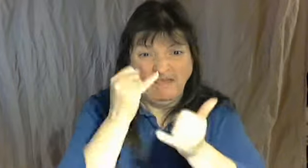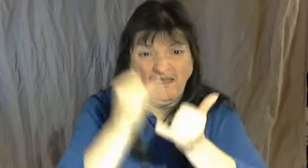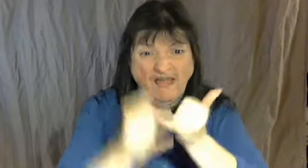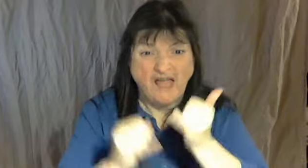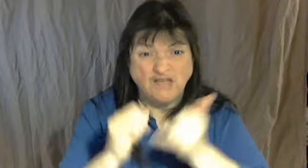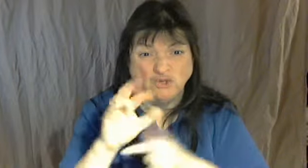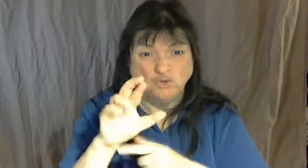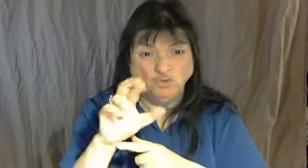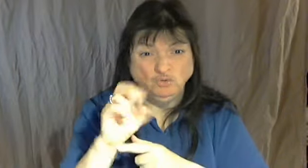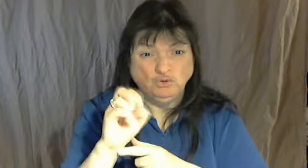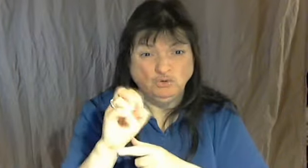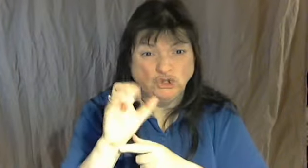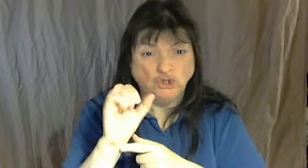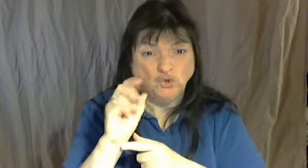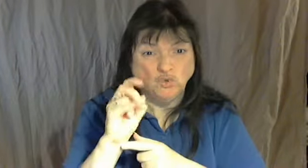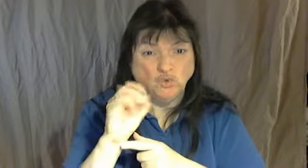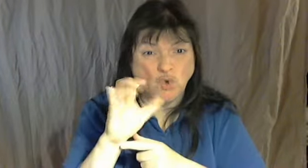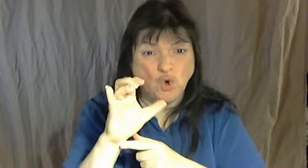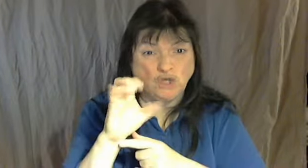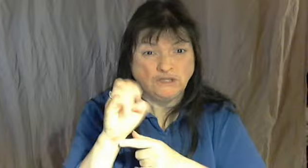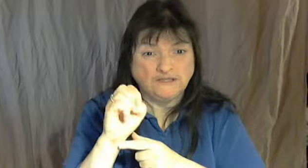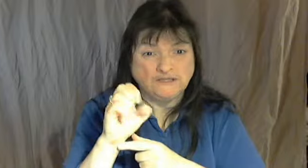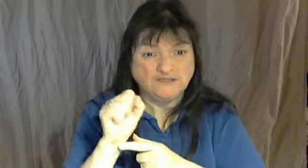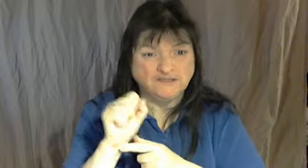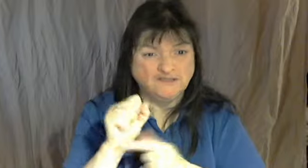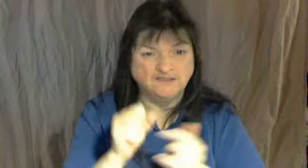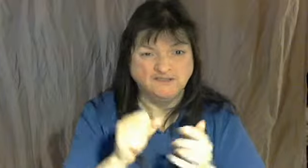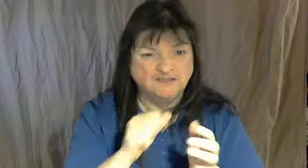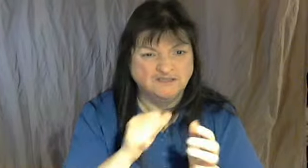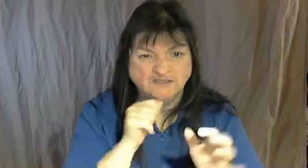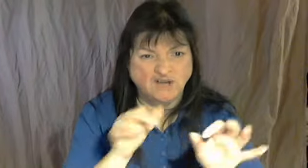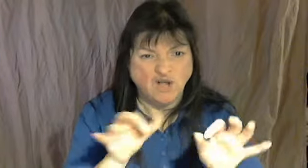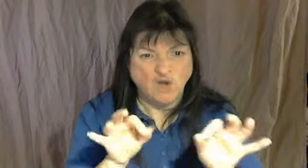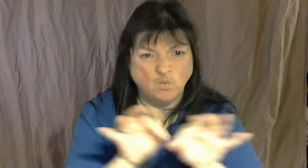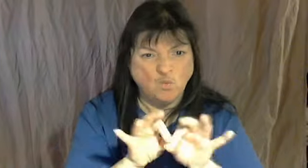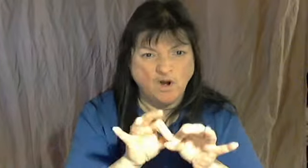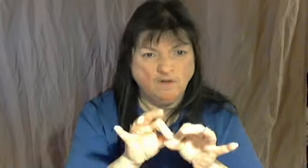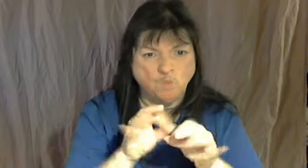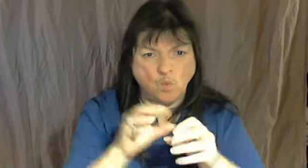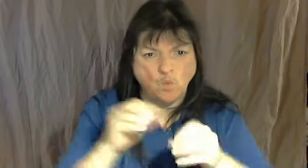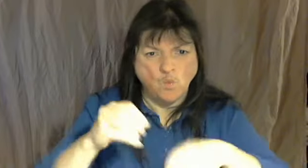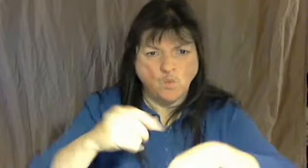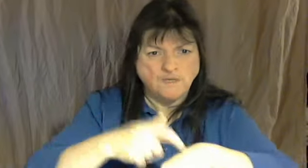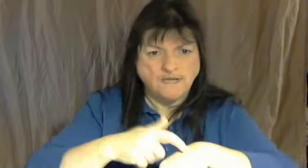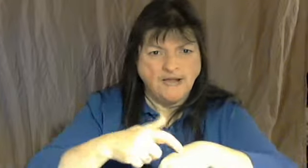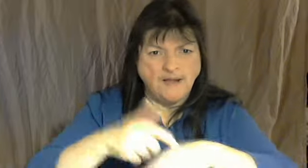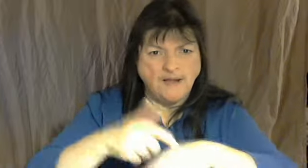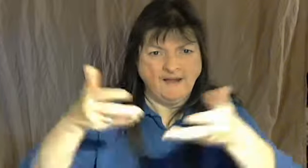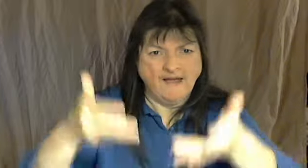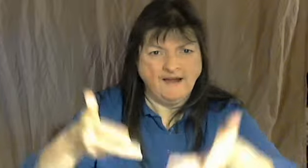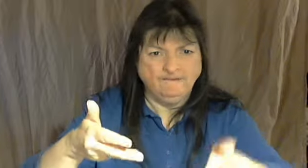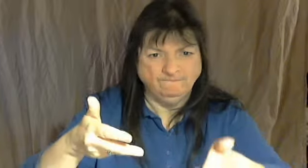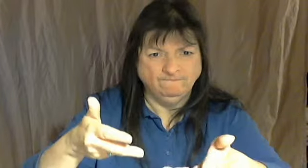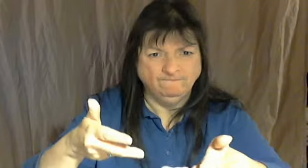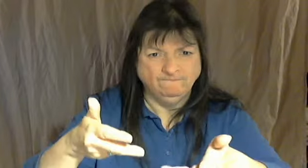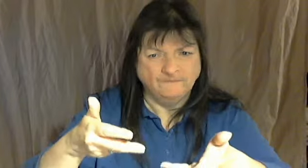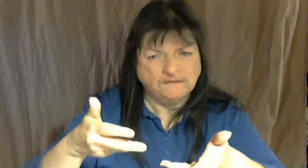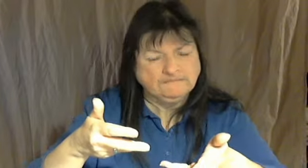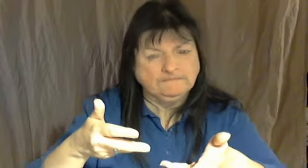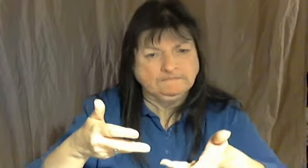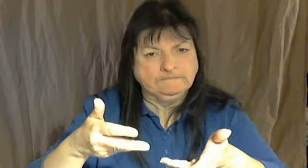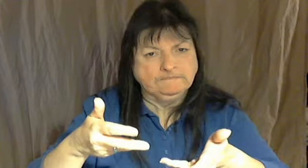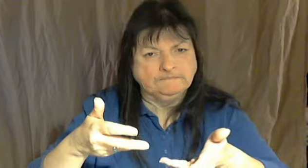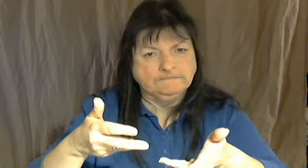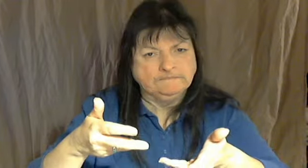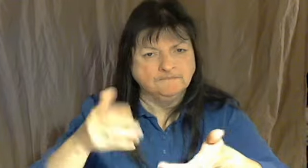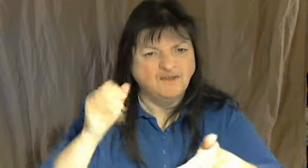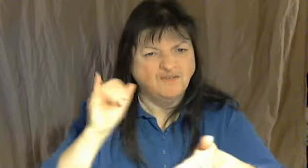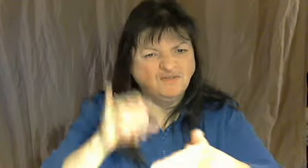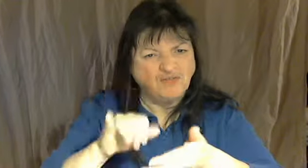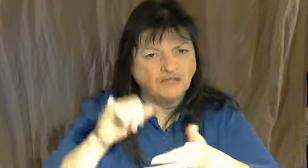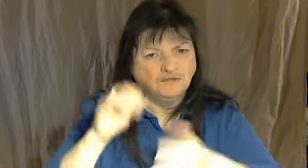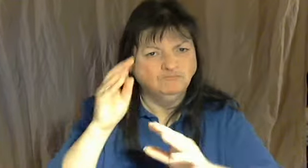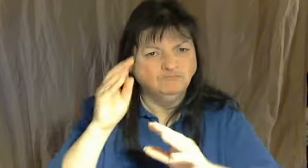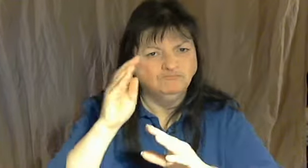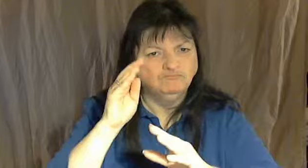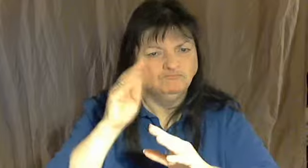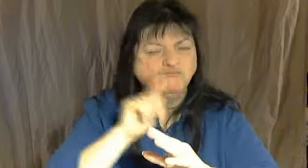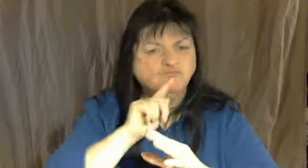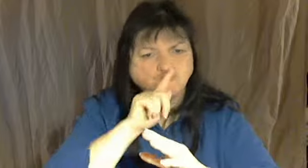Dr. Igor Bursuv has been working on this other story. For 40 years. And paints a dark picture. How the